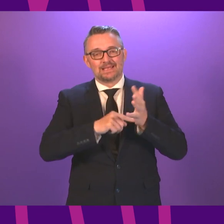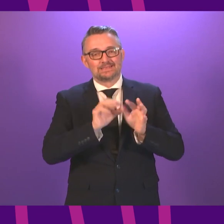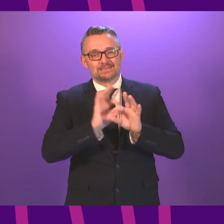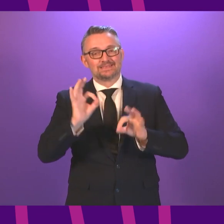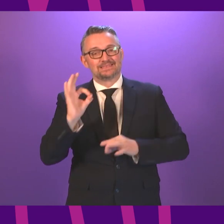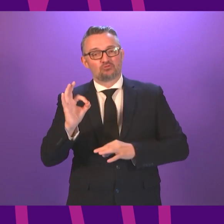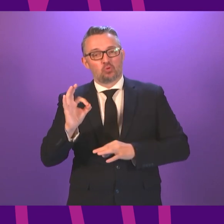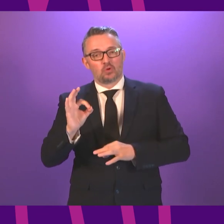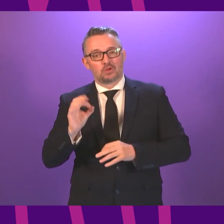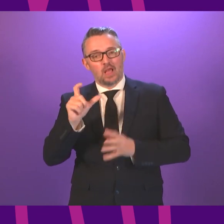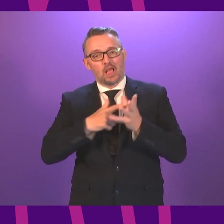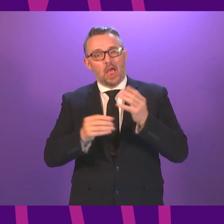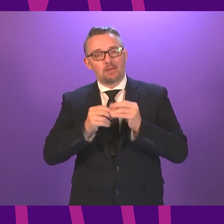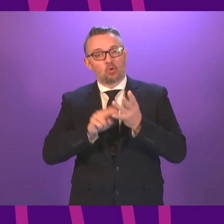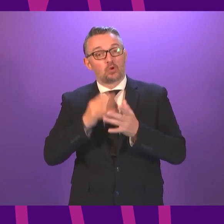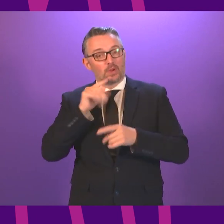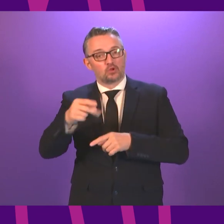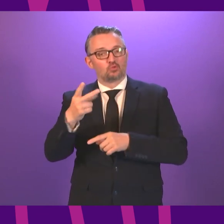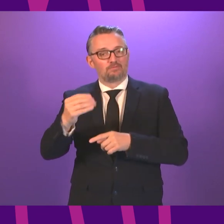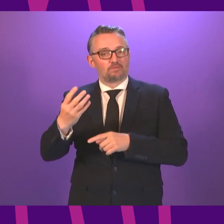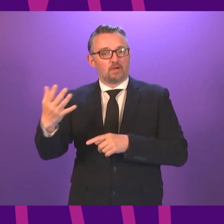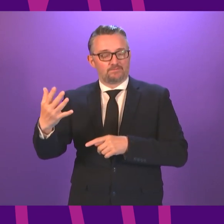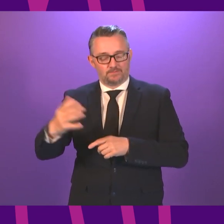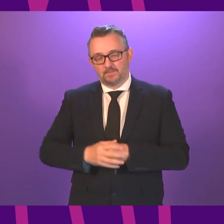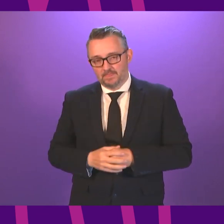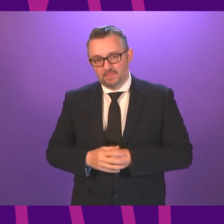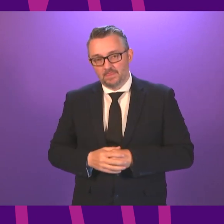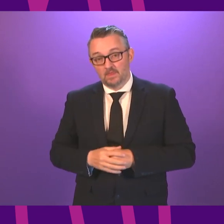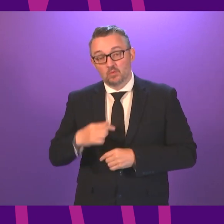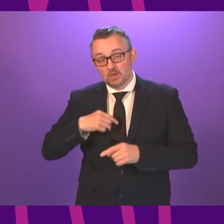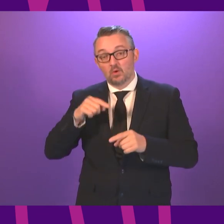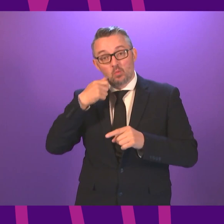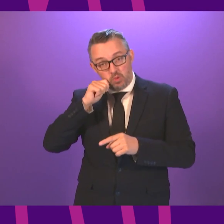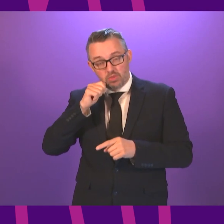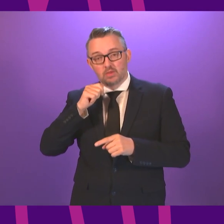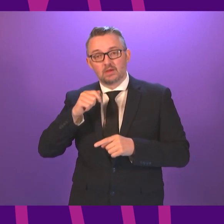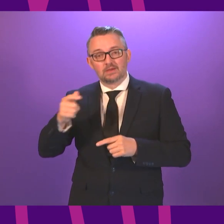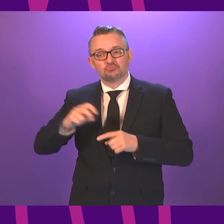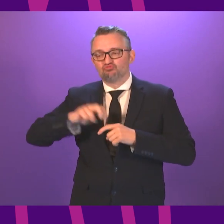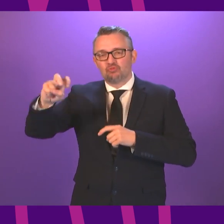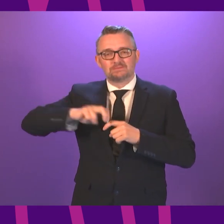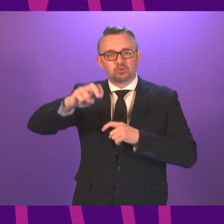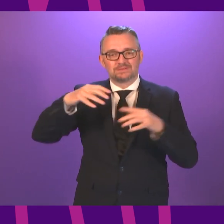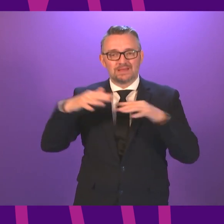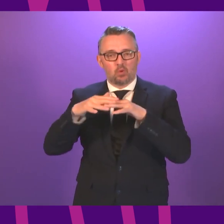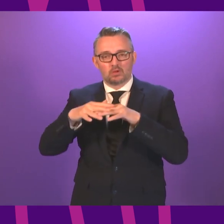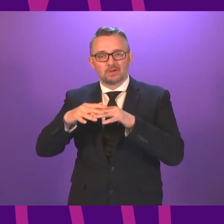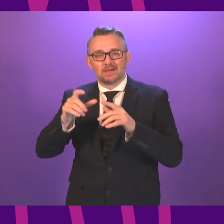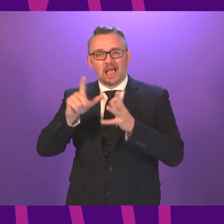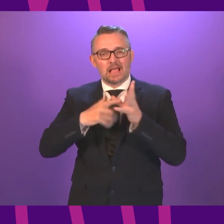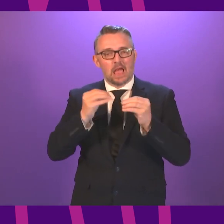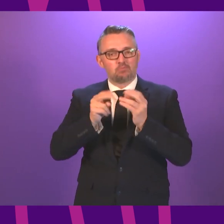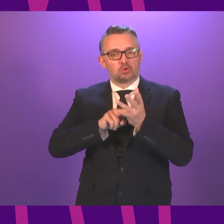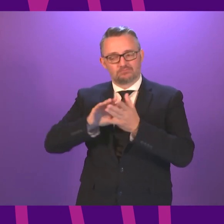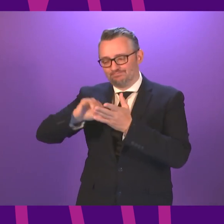2045. We will take further steps to decarbonise our transport network, including, in our